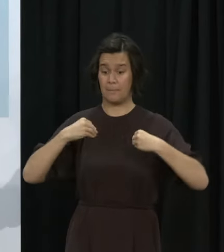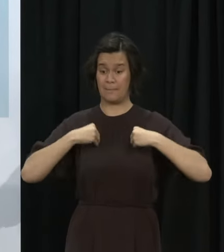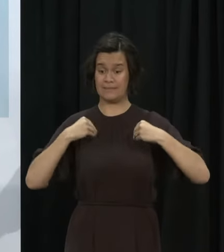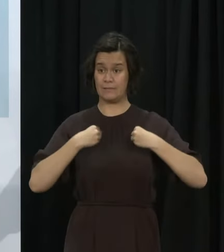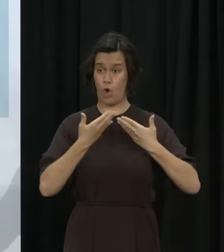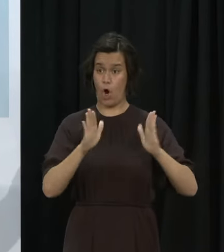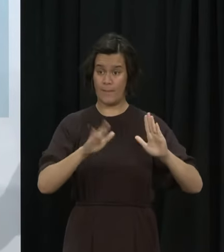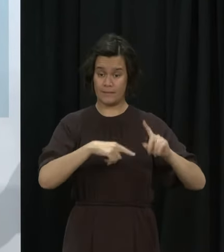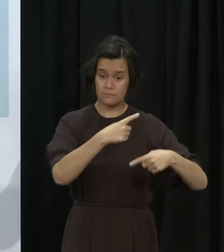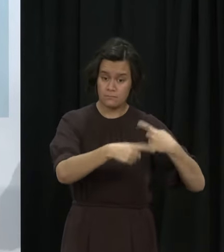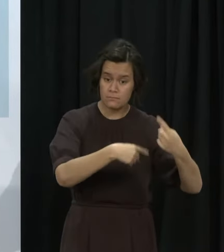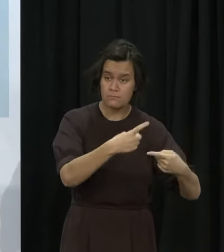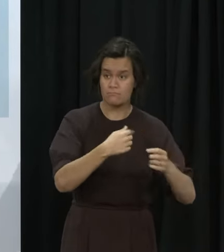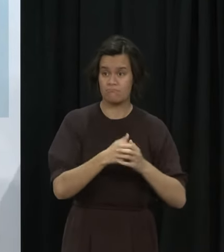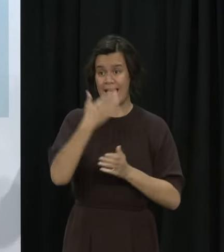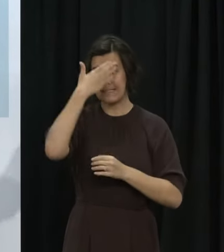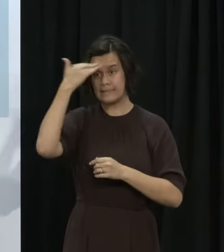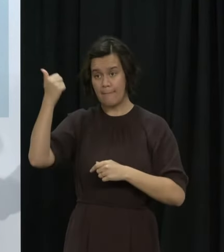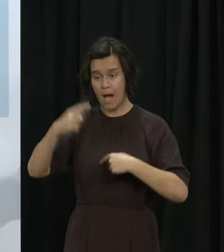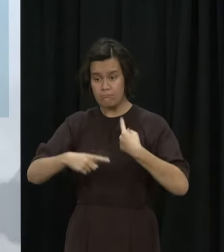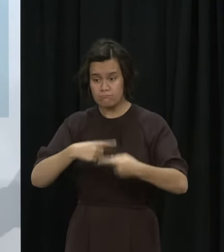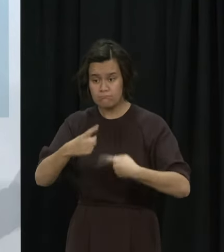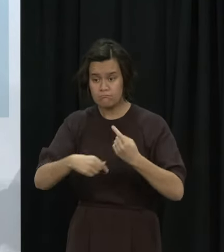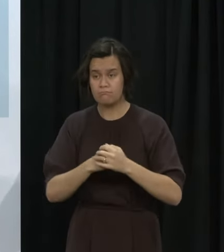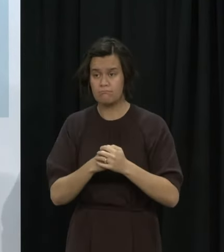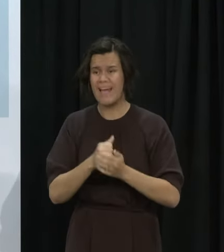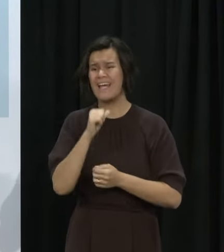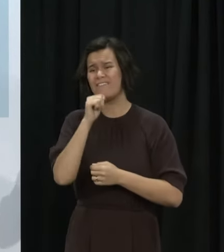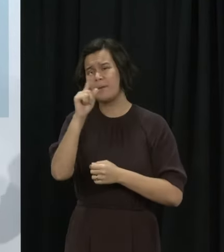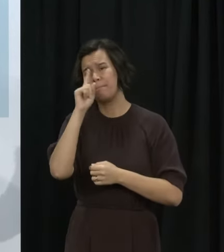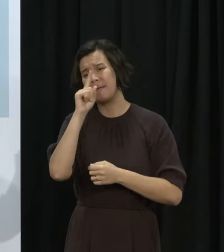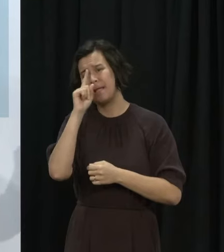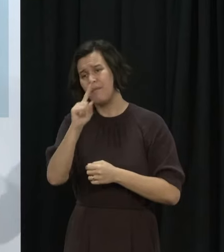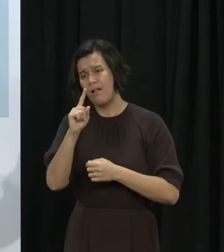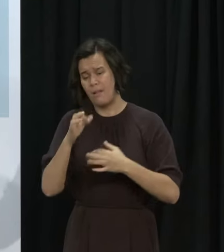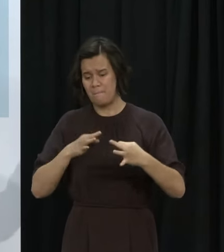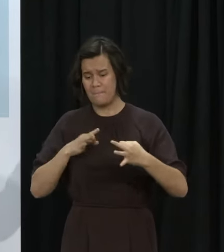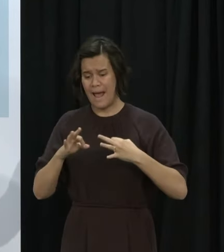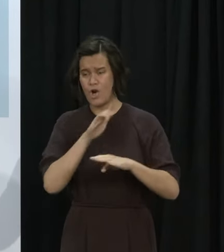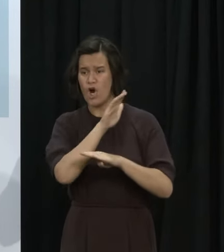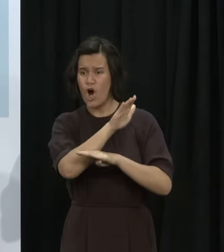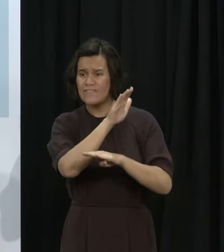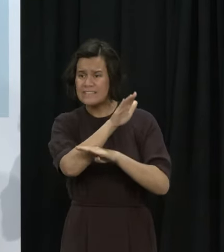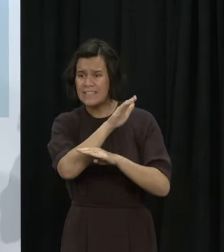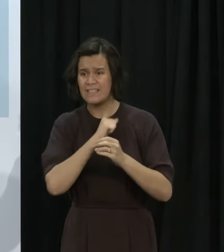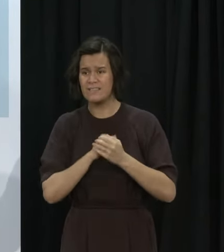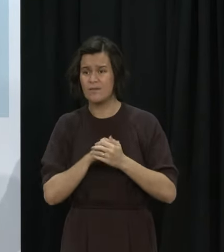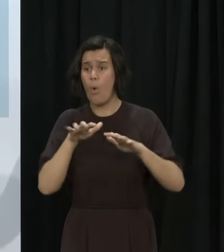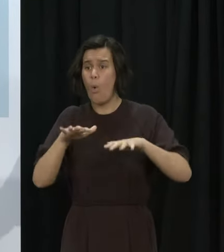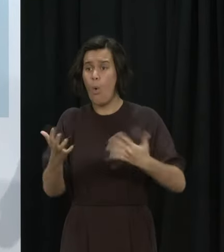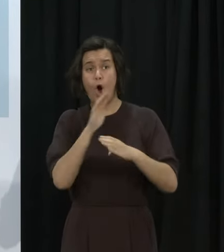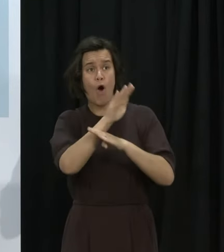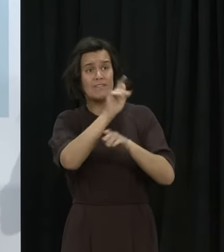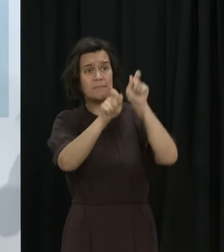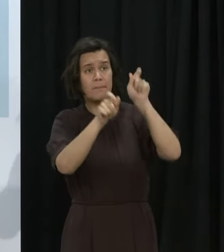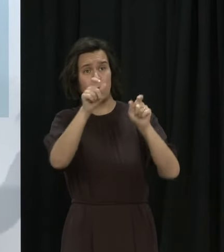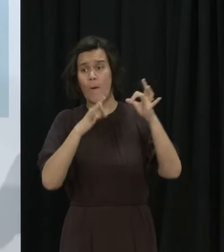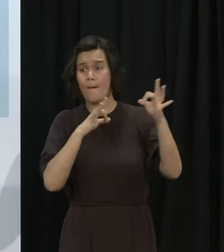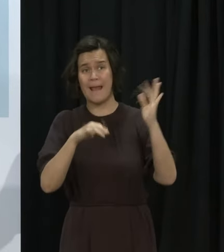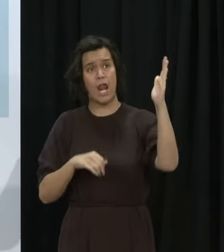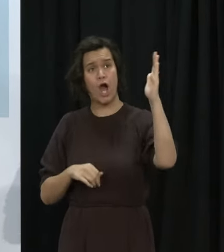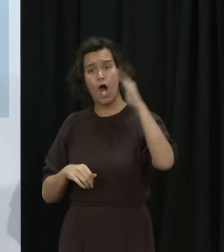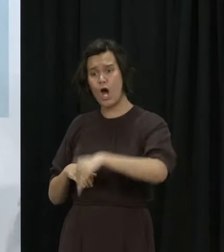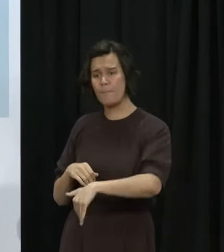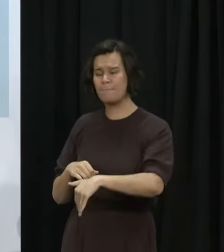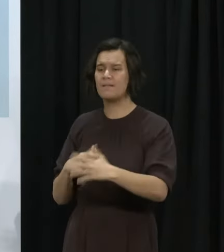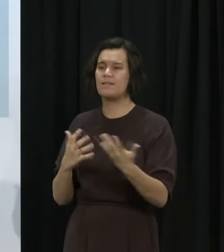place. For people who want to travel overseas or to come home, we are aware that today will not be welcome news. But